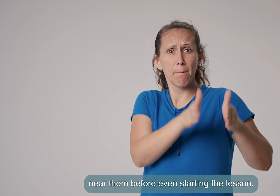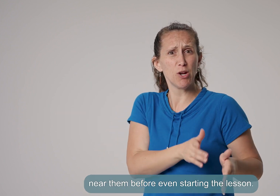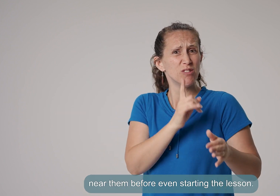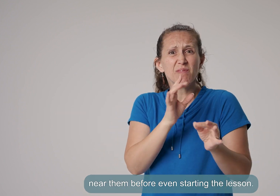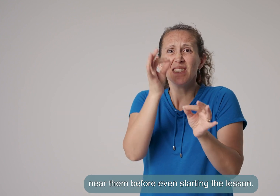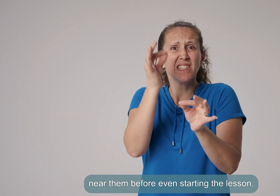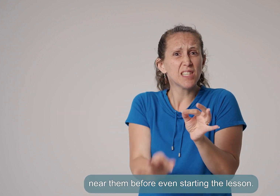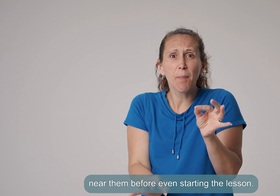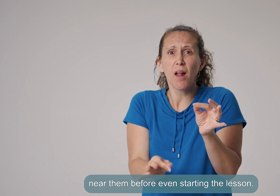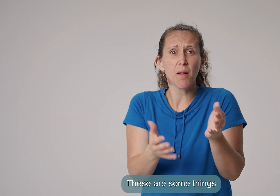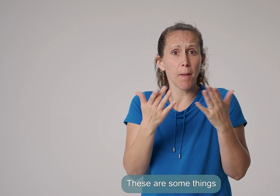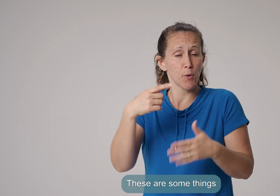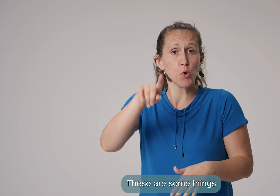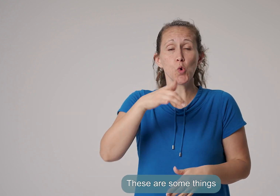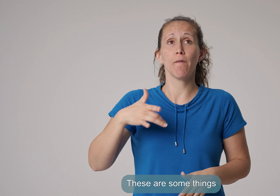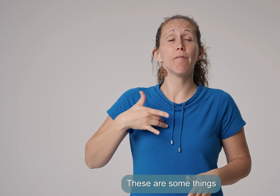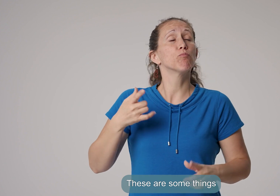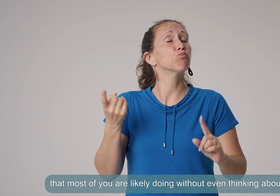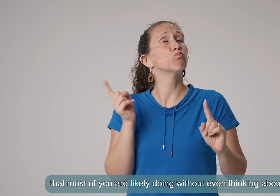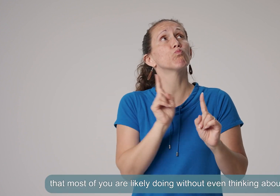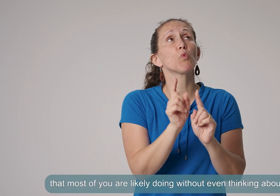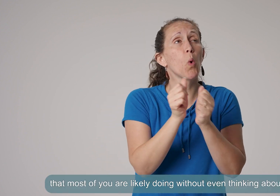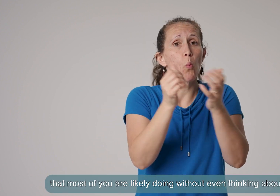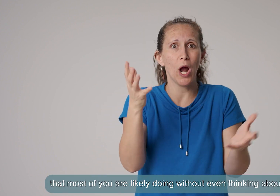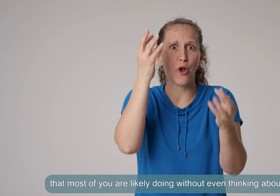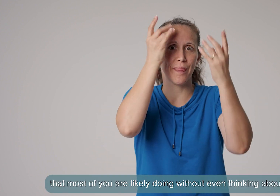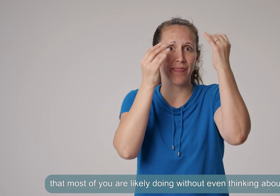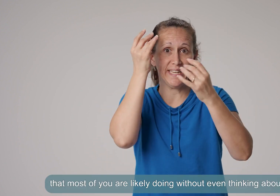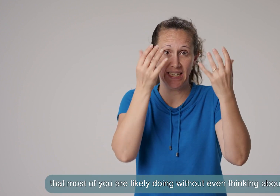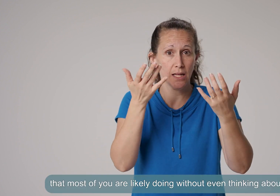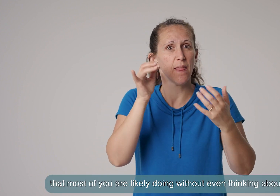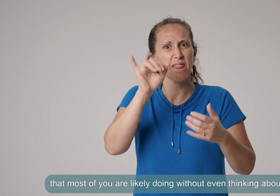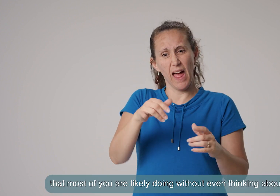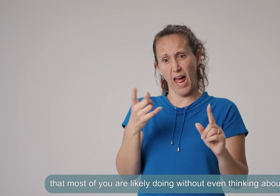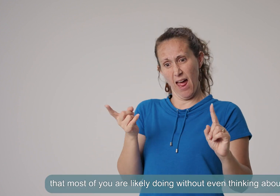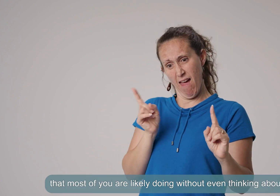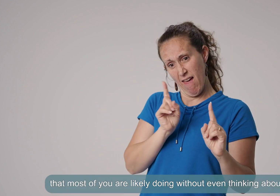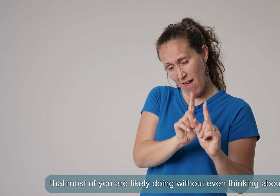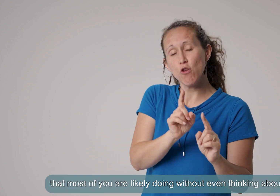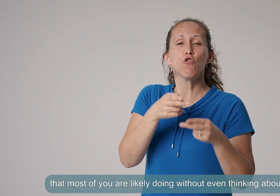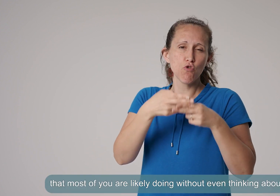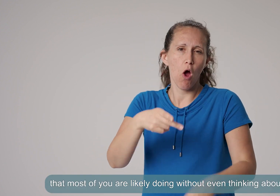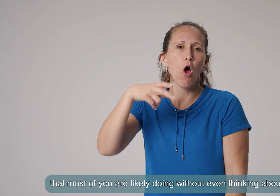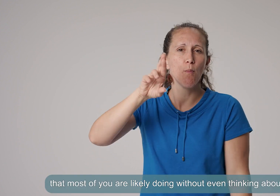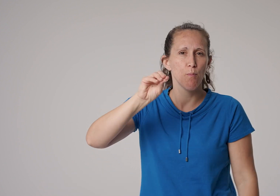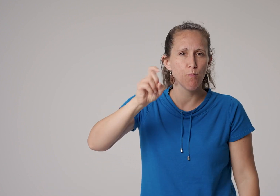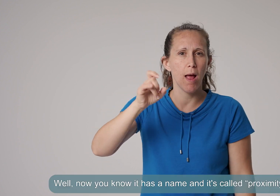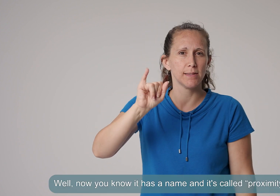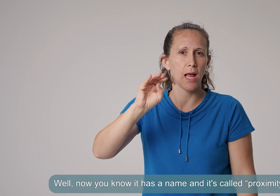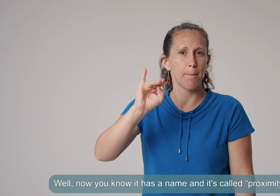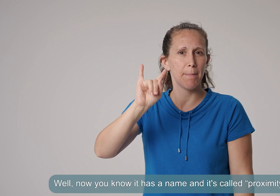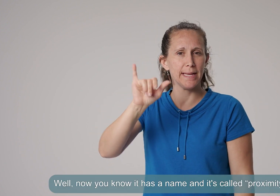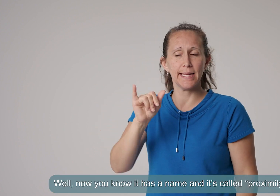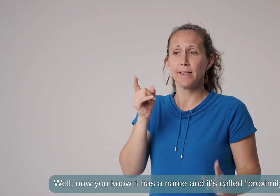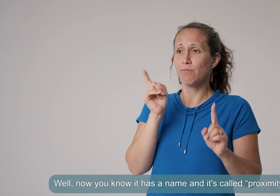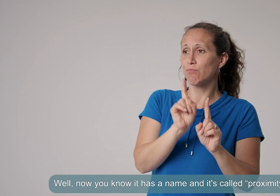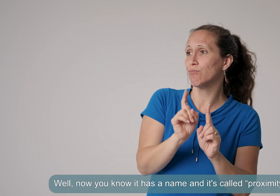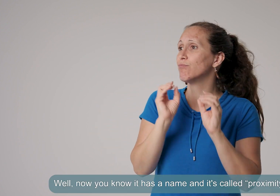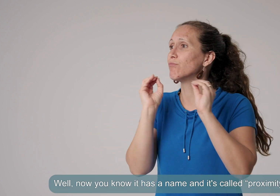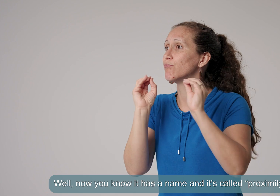the lesson. These are some things that most of you are likely doing without even thinking about it. Well, now you know it has a name,